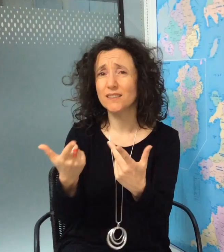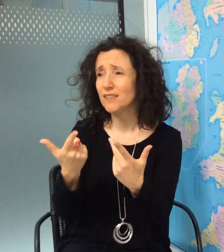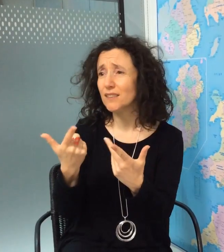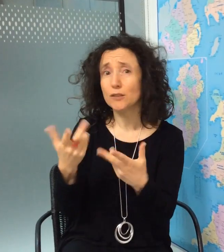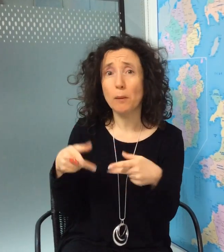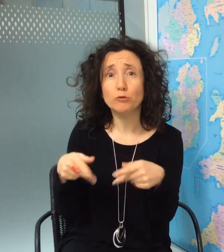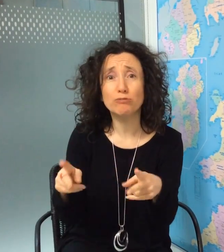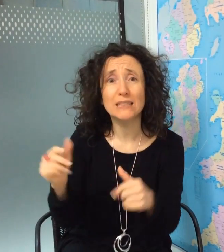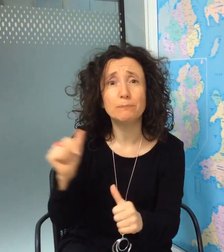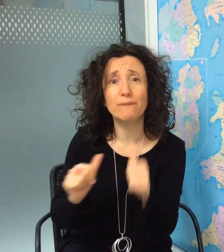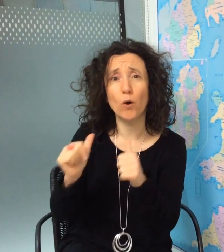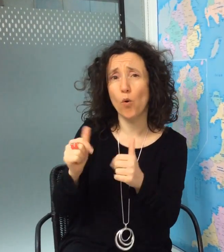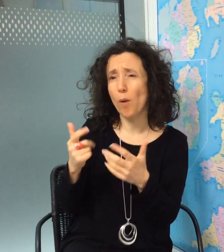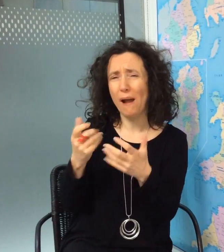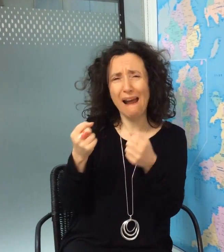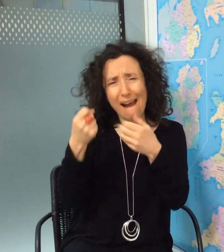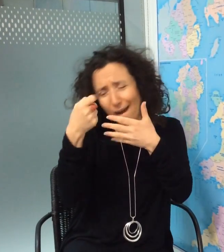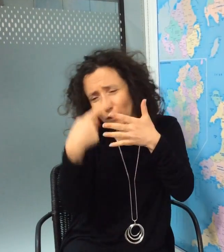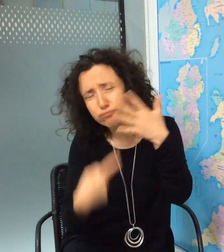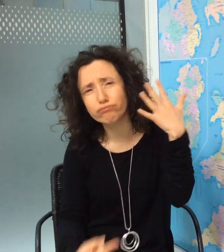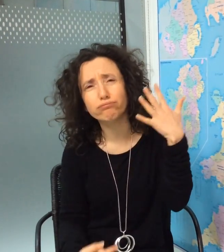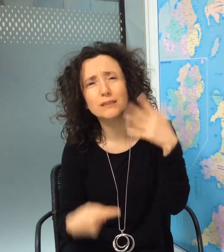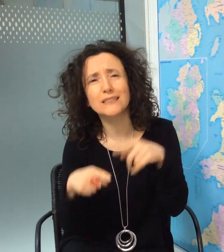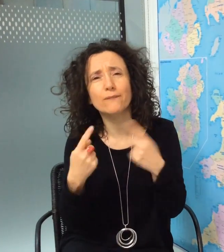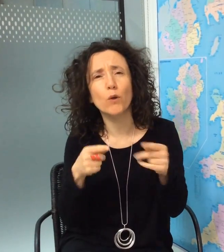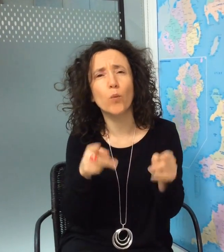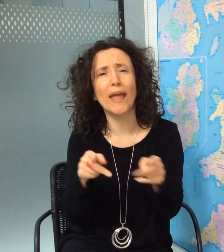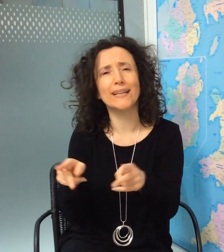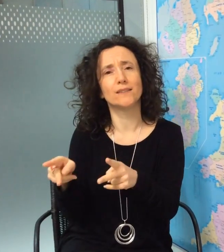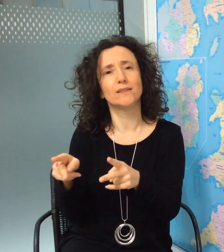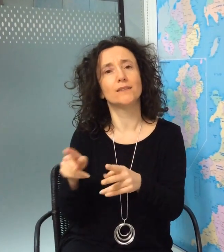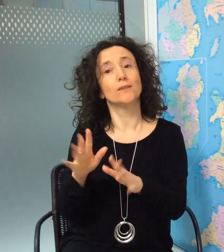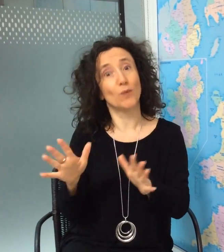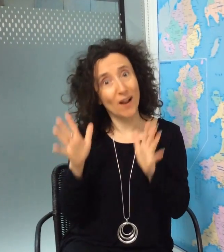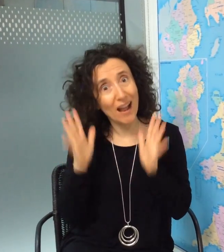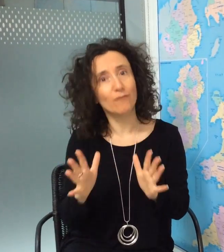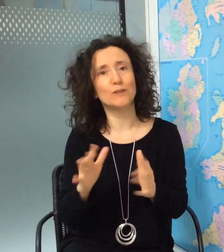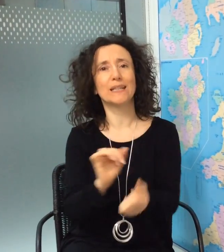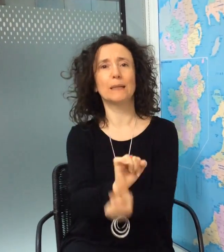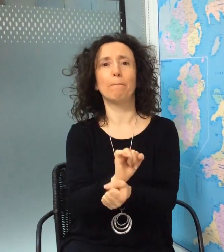make theatre. The important thing is that we keep the arts alive.